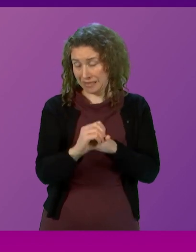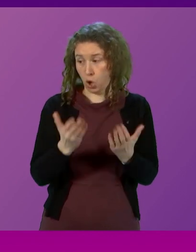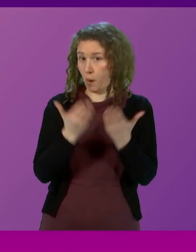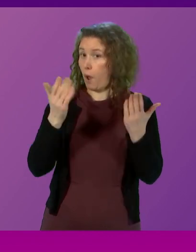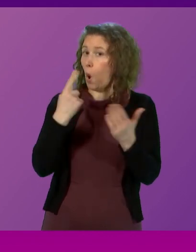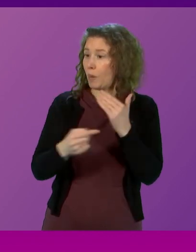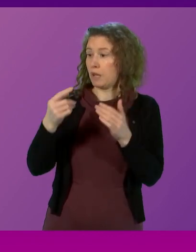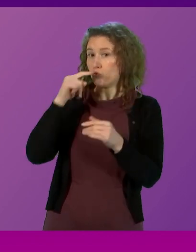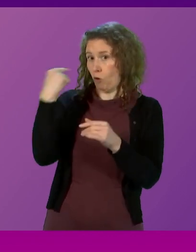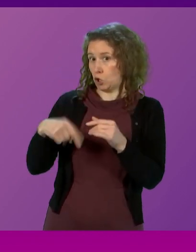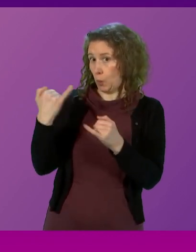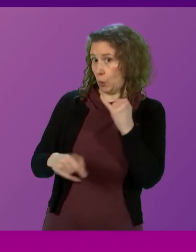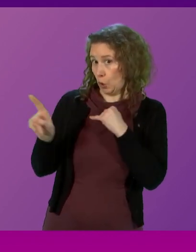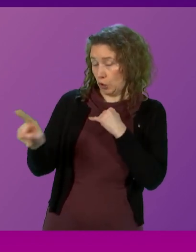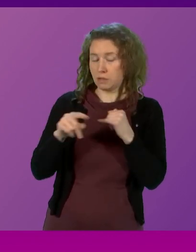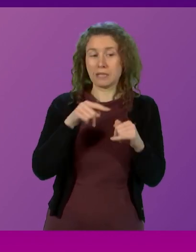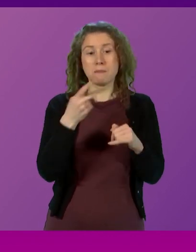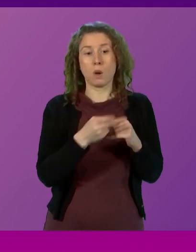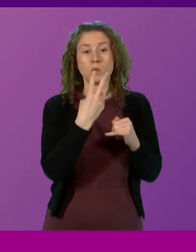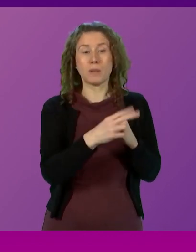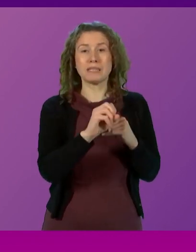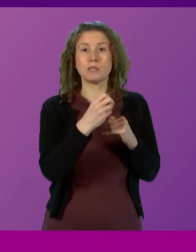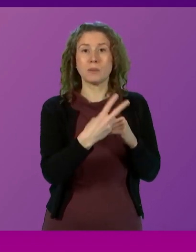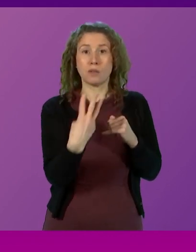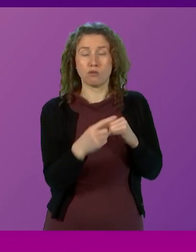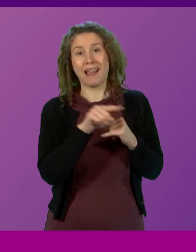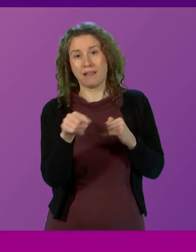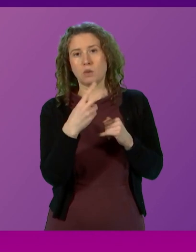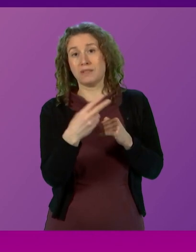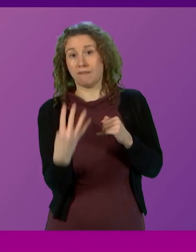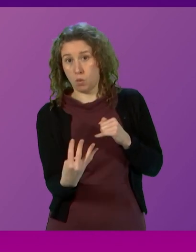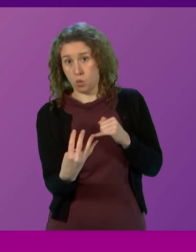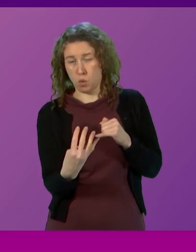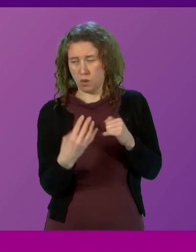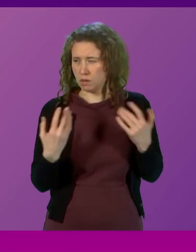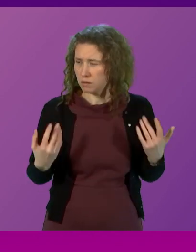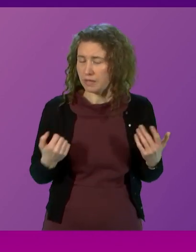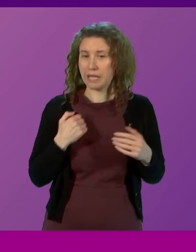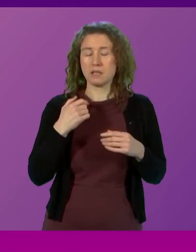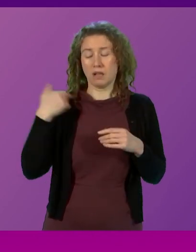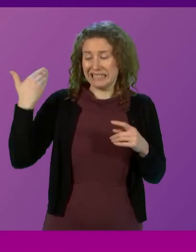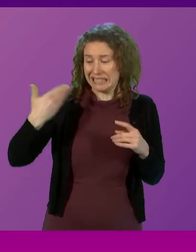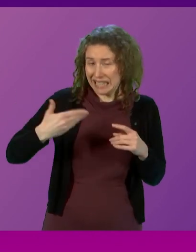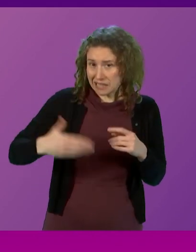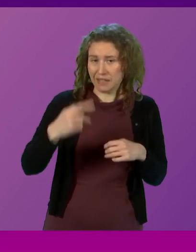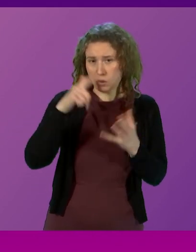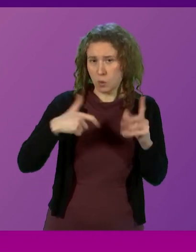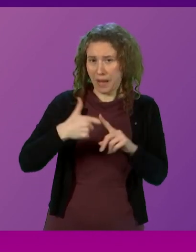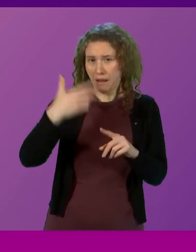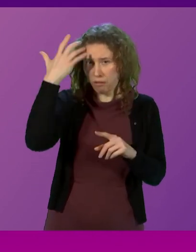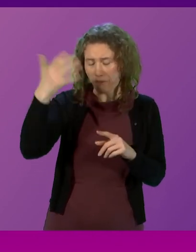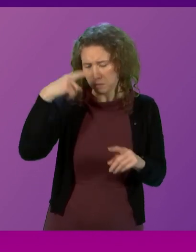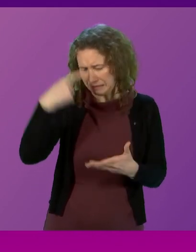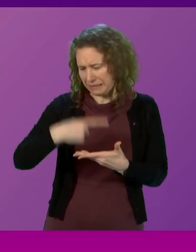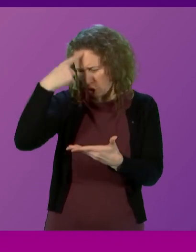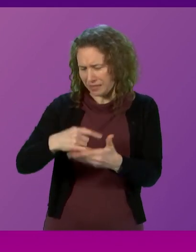in both 2023 and 2024. The calamitous choices made by successive UK governments have